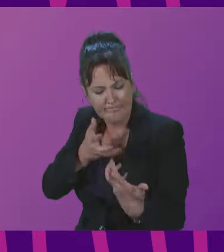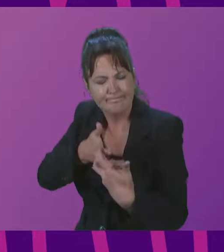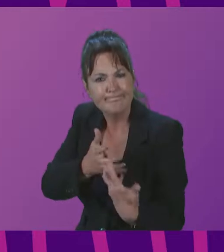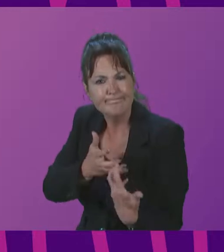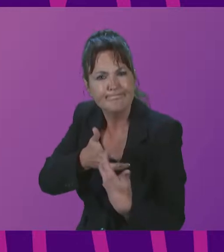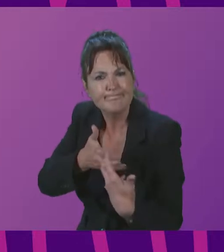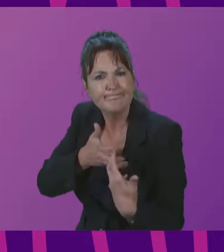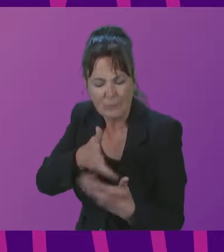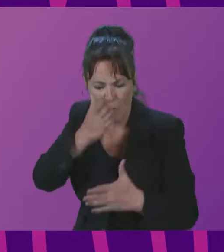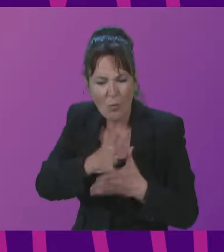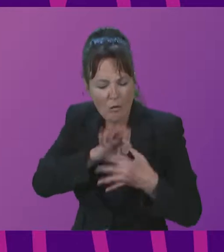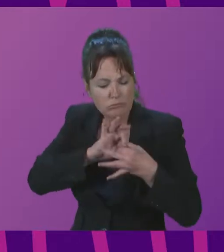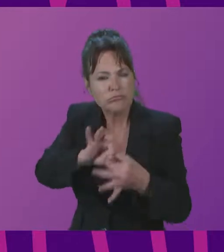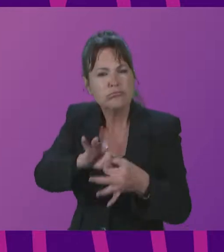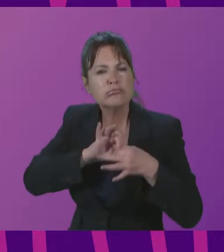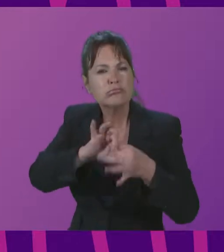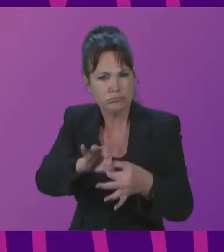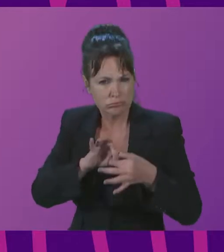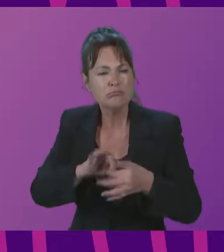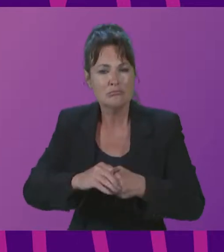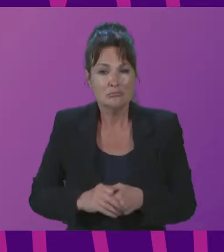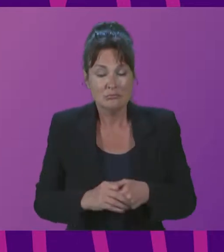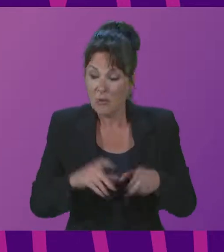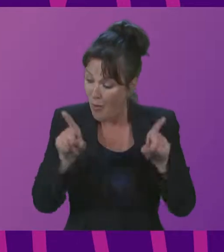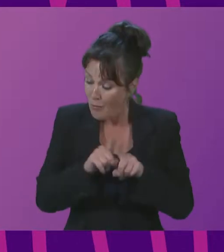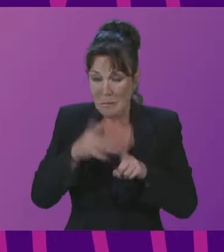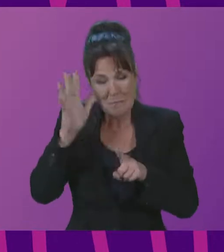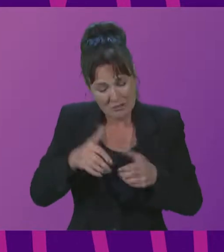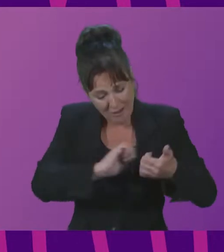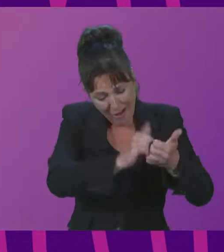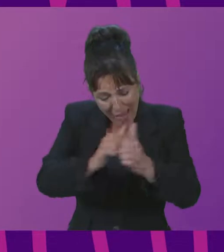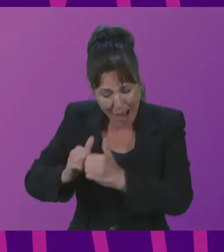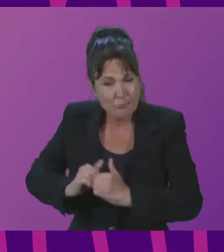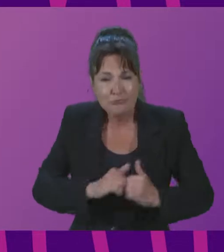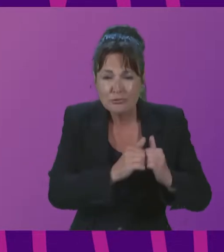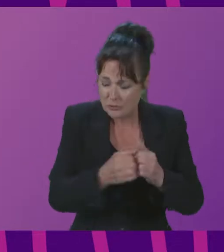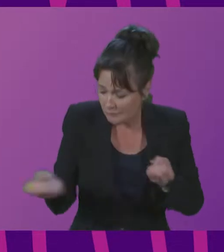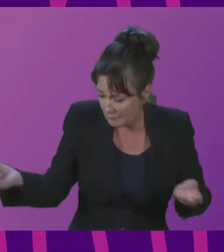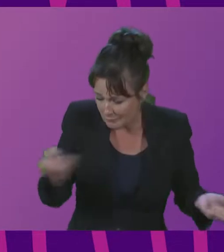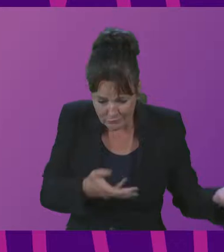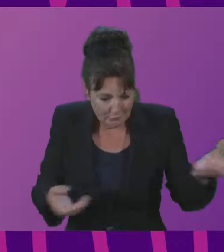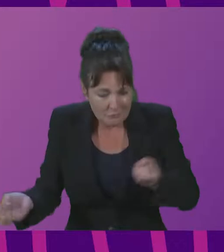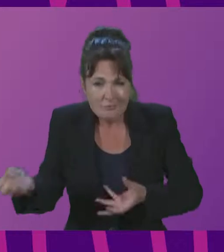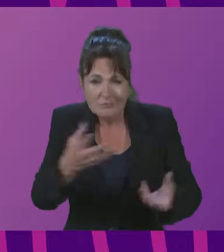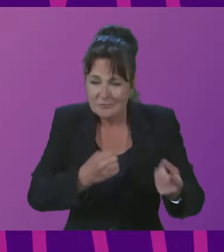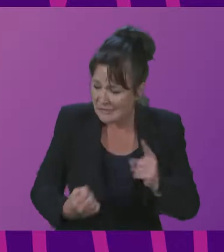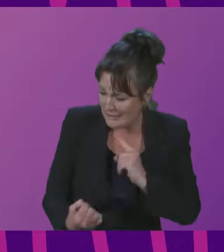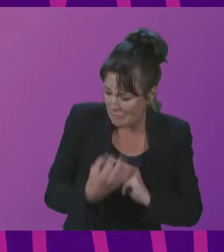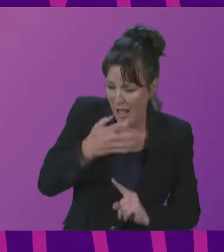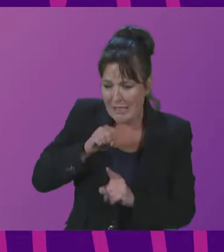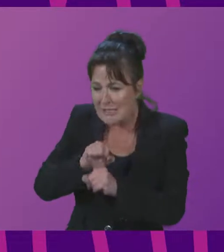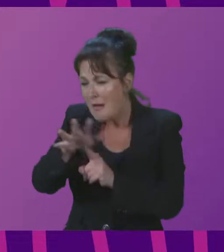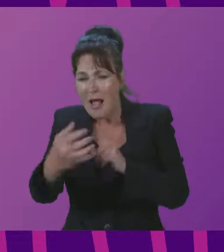And synergy, co-operative engagement. And the collaborative, inspirational Nile project we heard of, with that co-operative